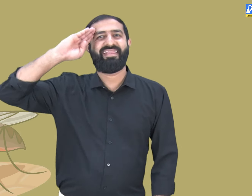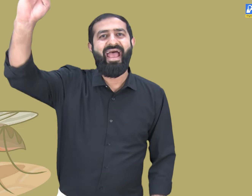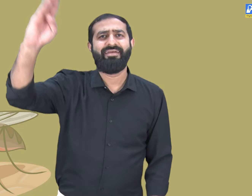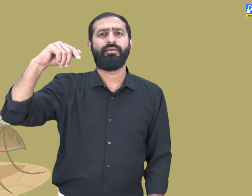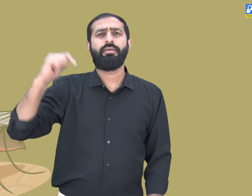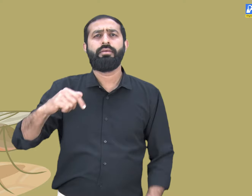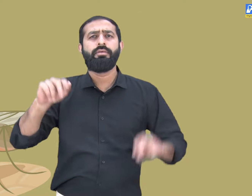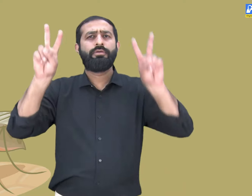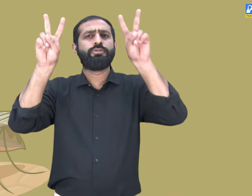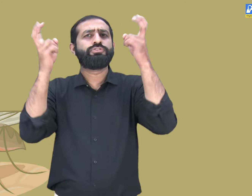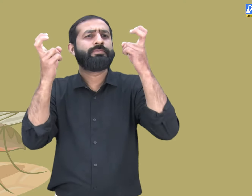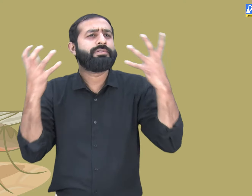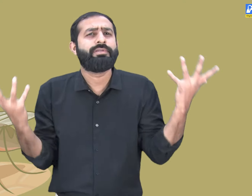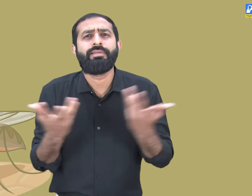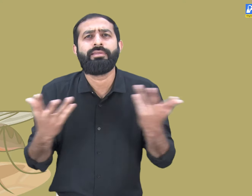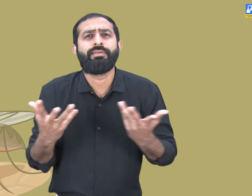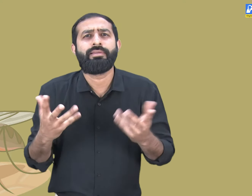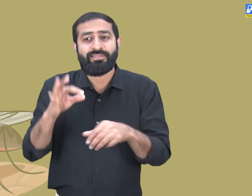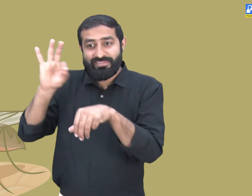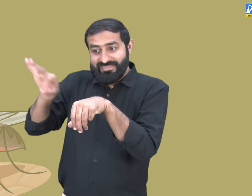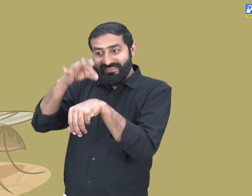Hello, the topic of this chapter is